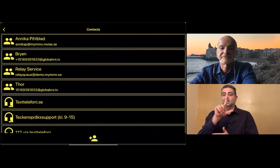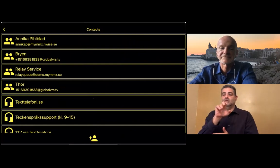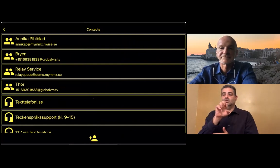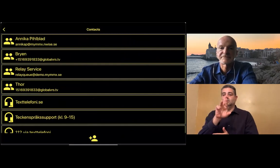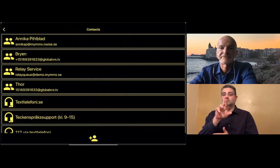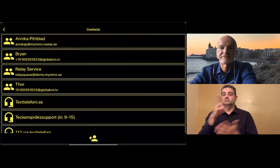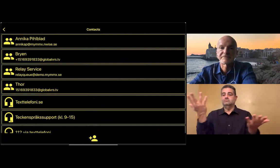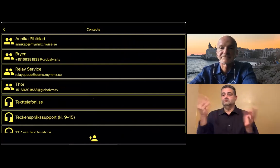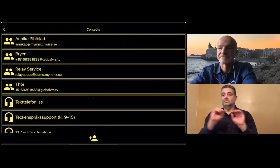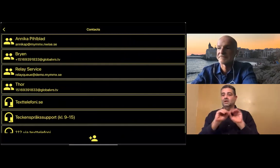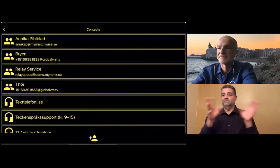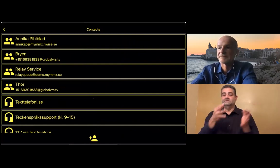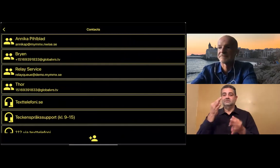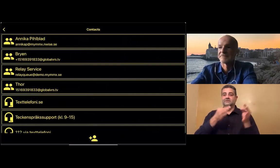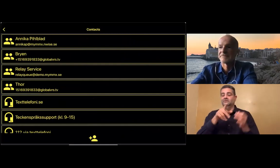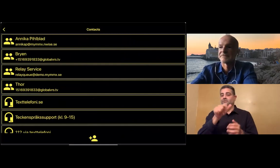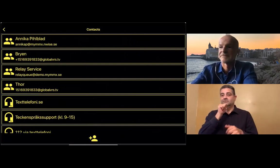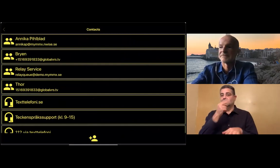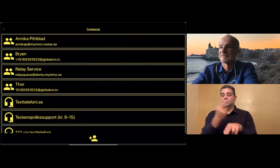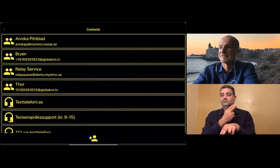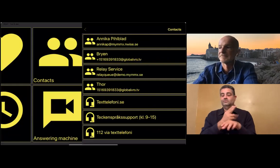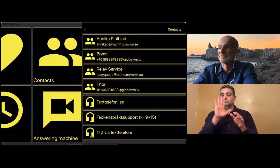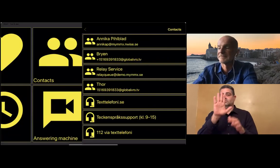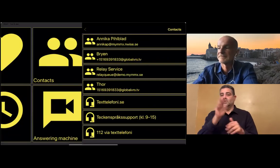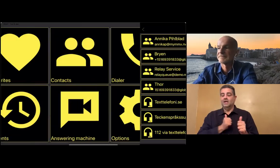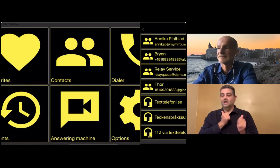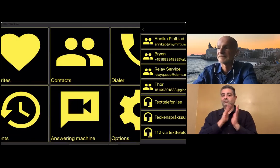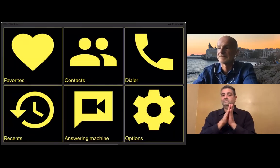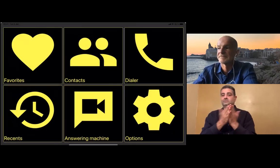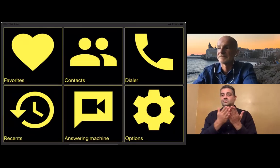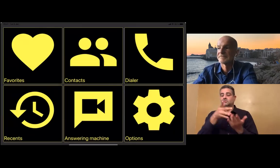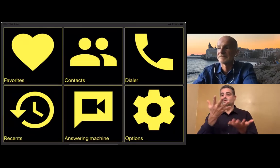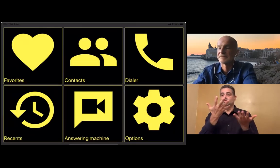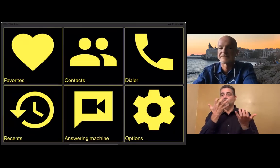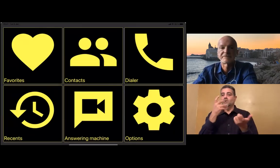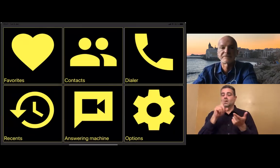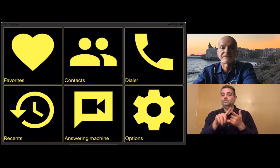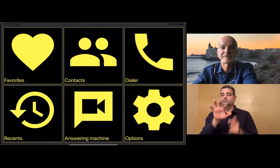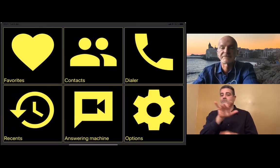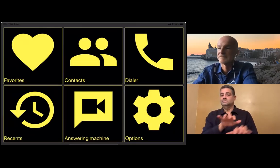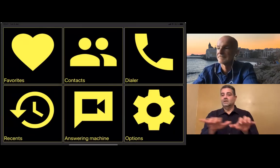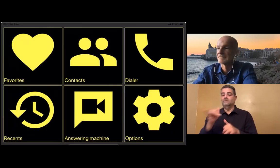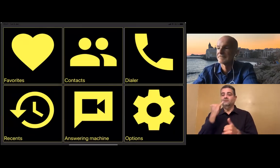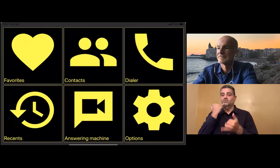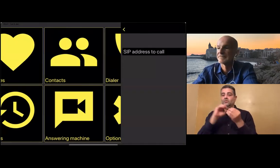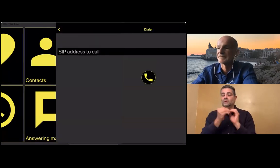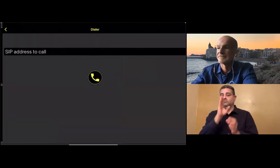The third icon is dialer.